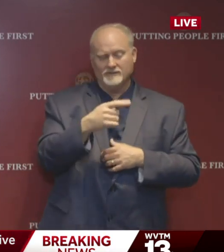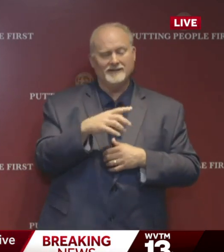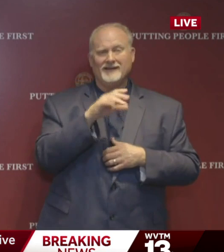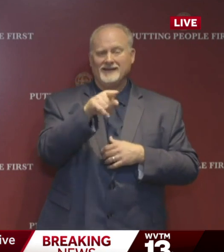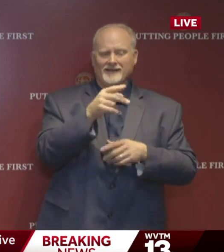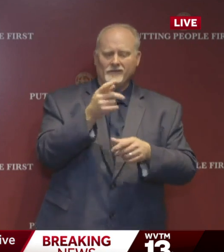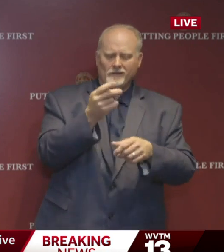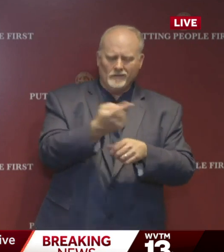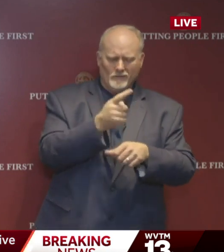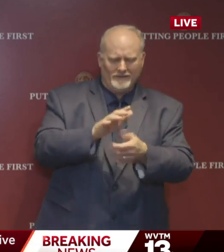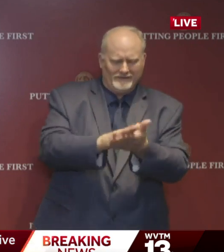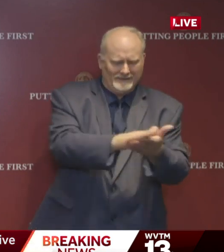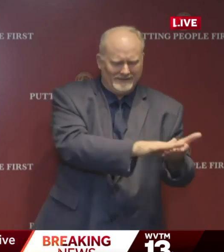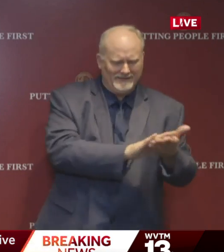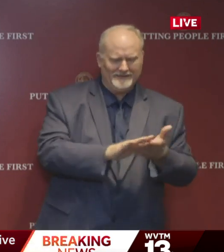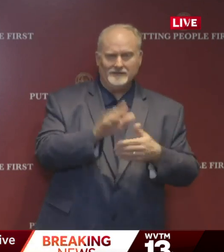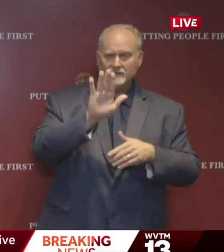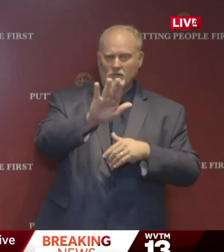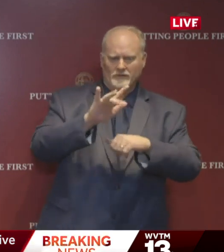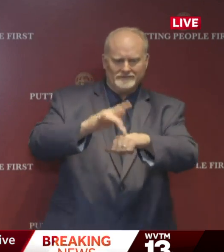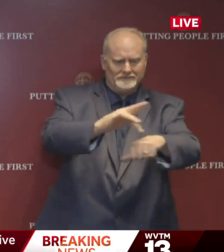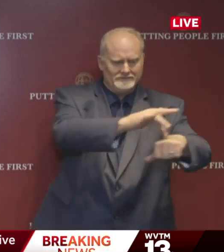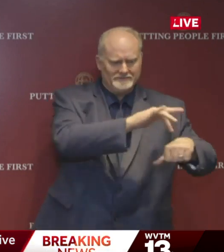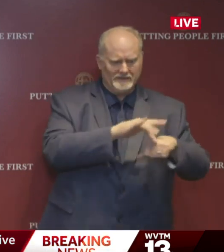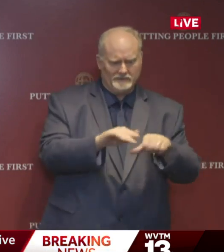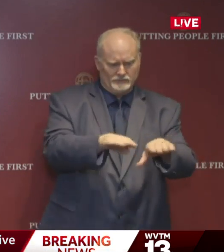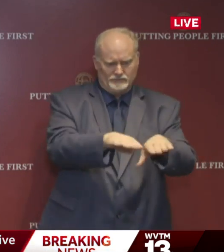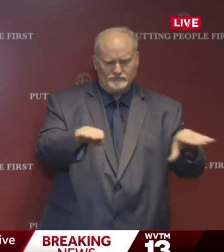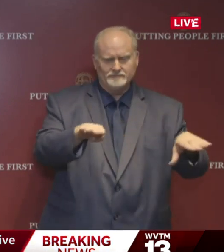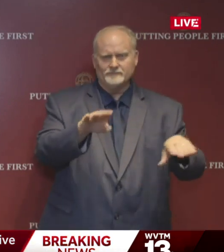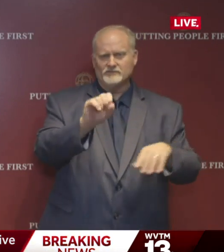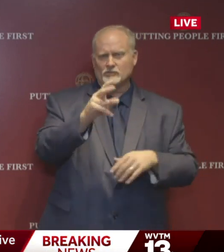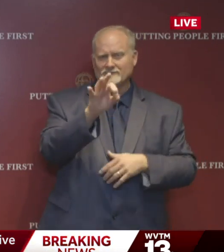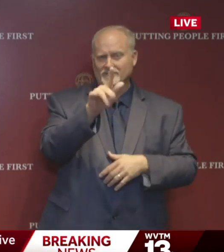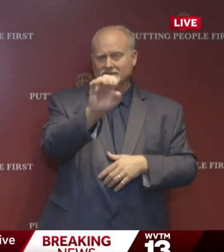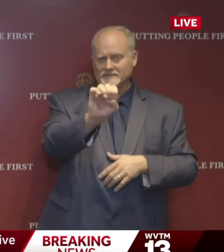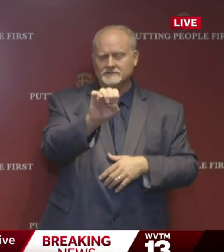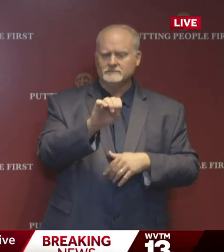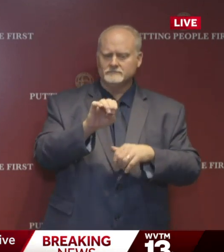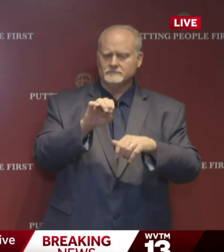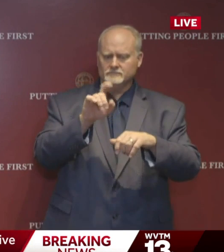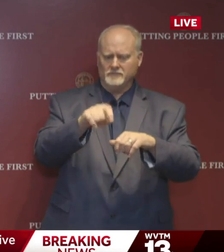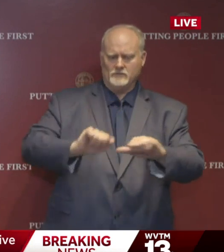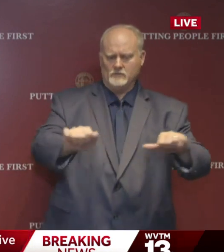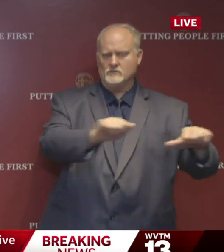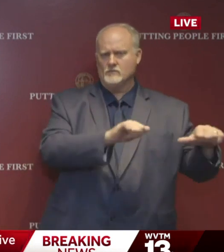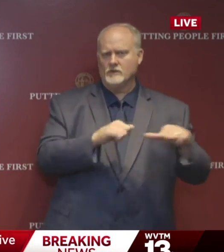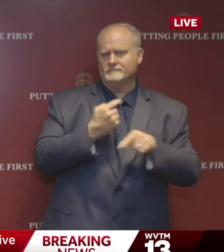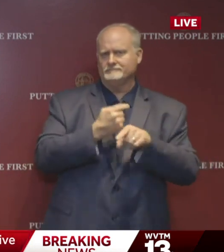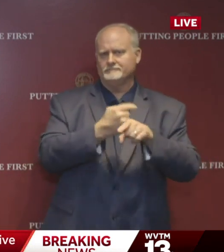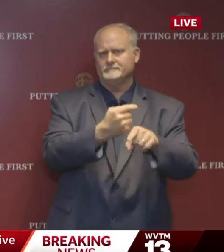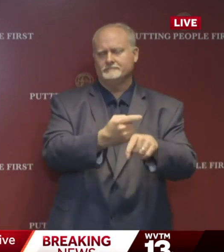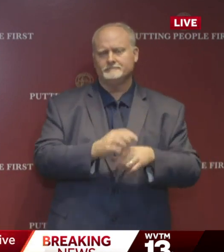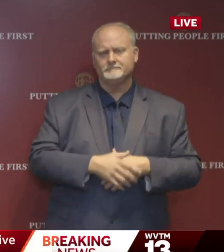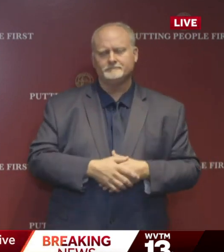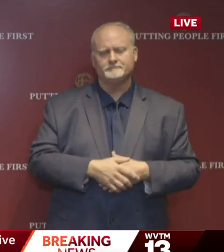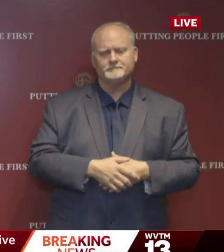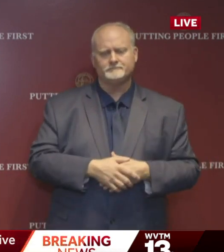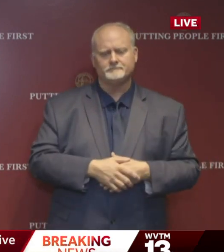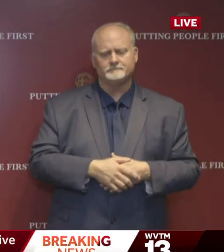now I understand that this is a very uncertain and uncomfortable time in our city our county and our region